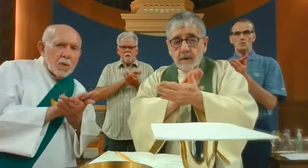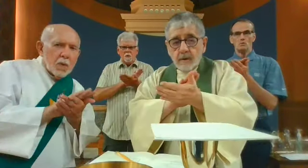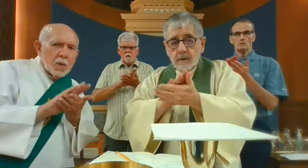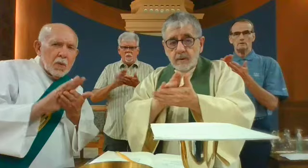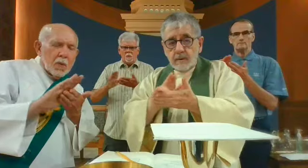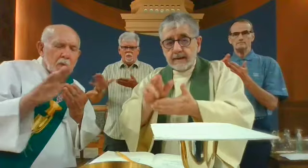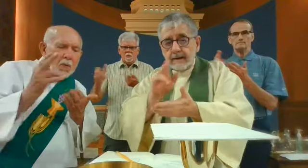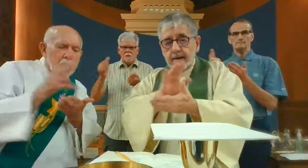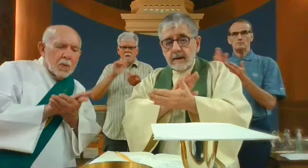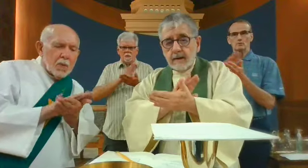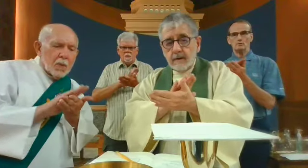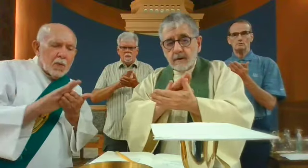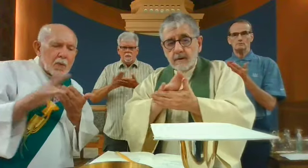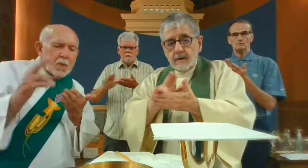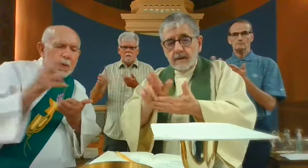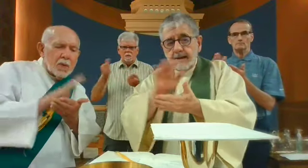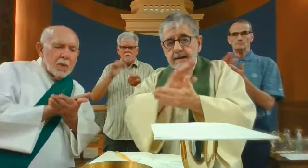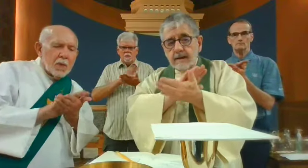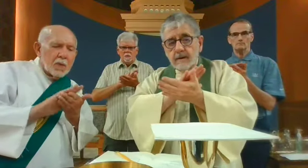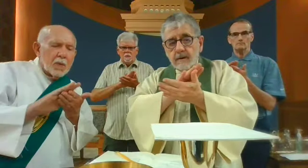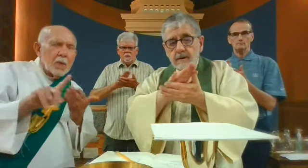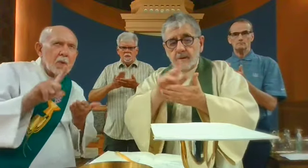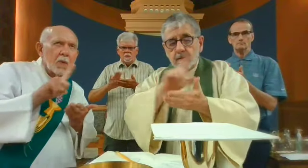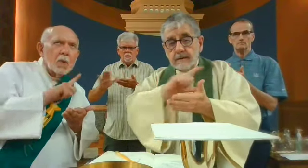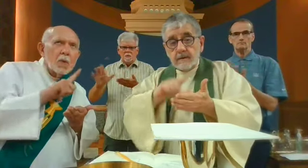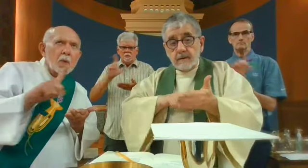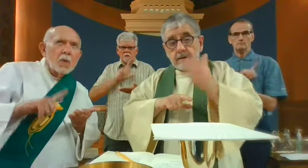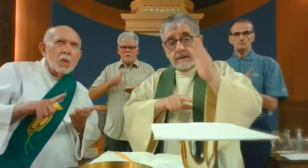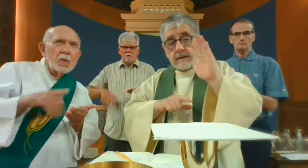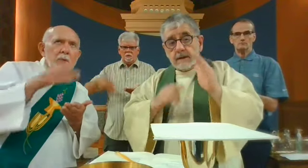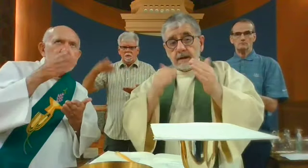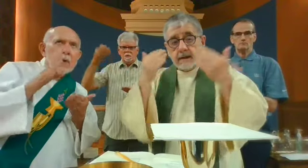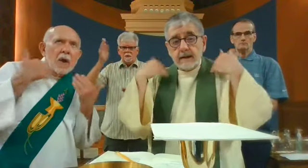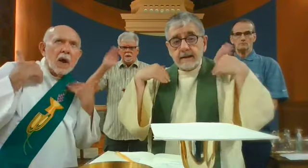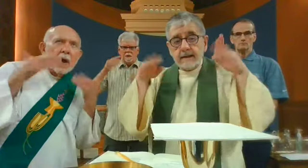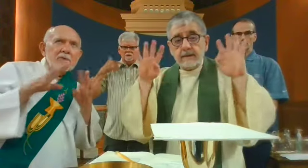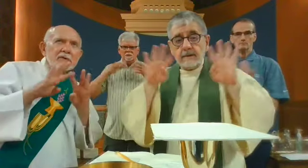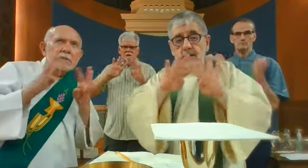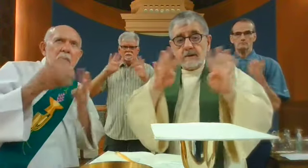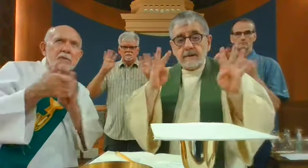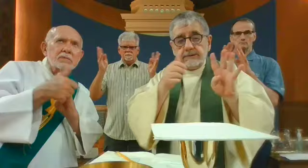Holy, holy, holy Lord, God of hosts,